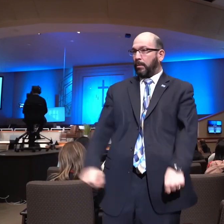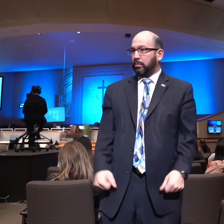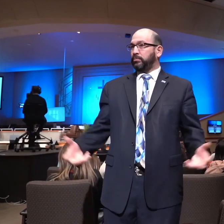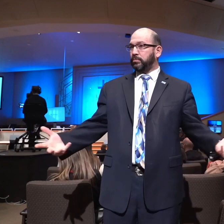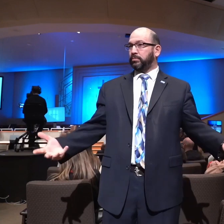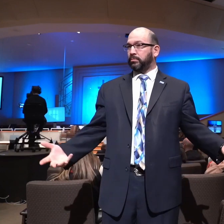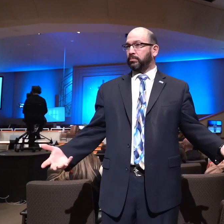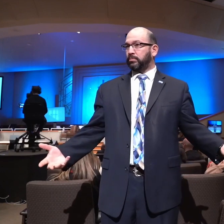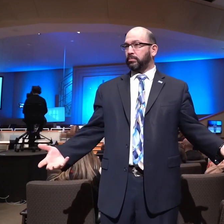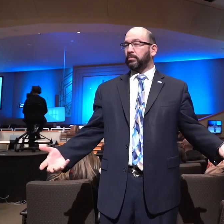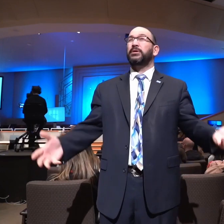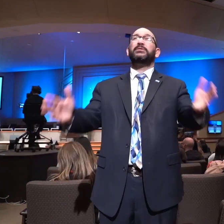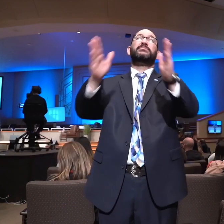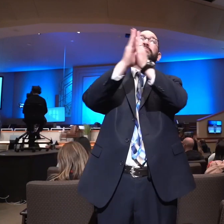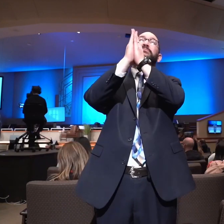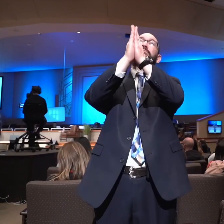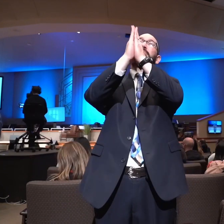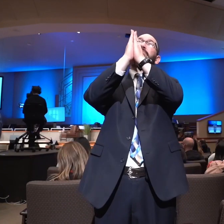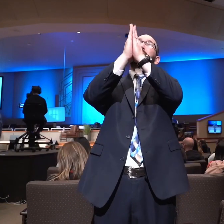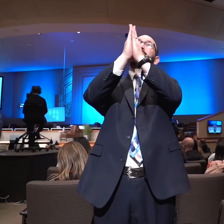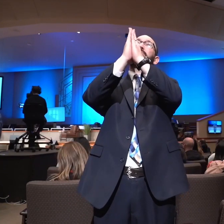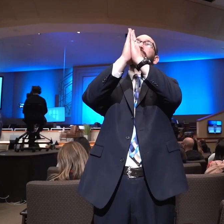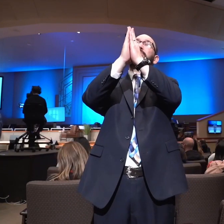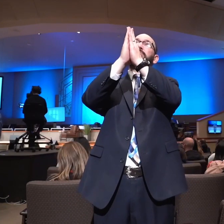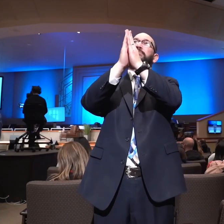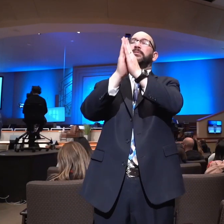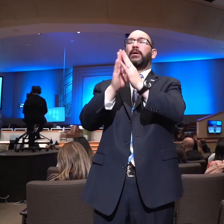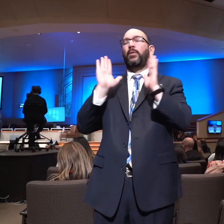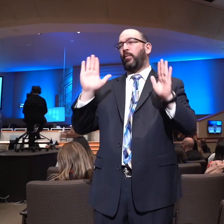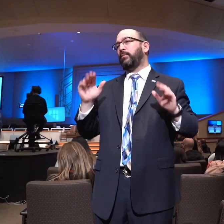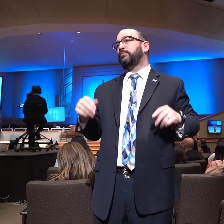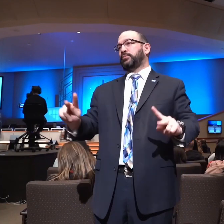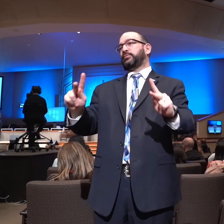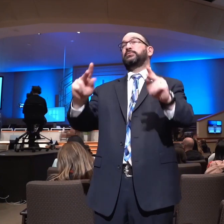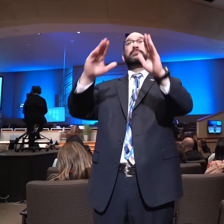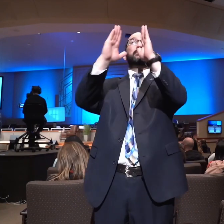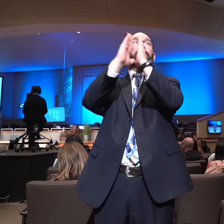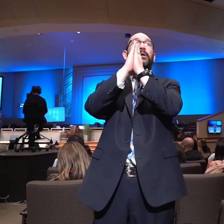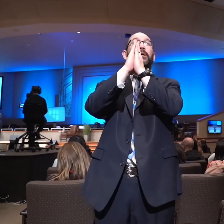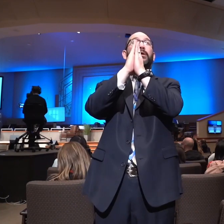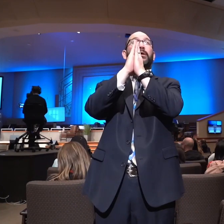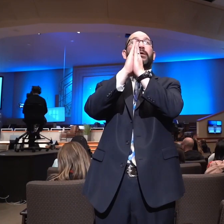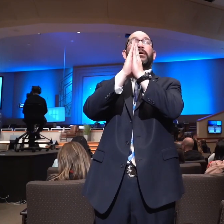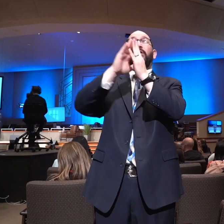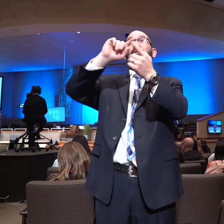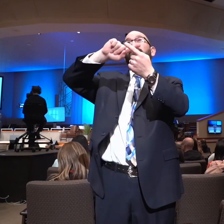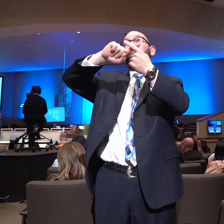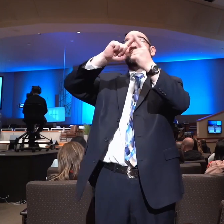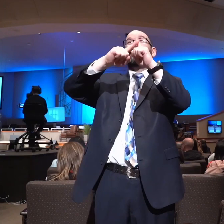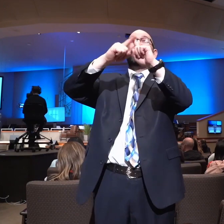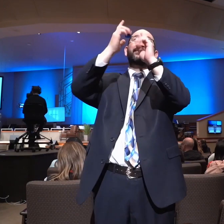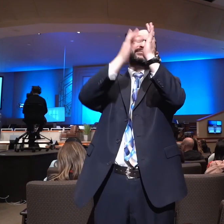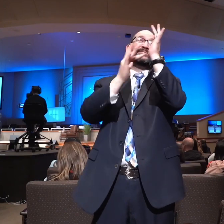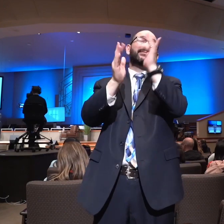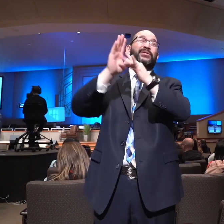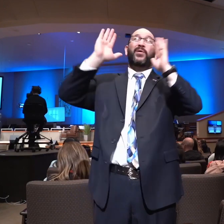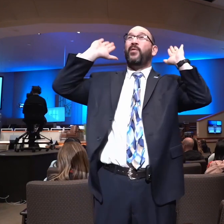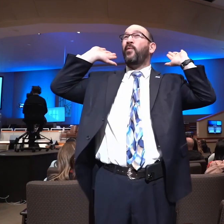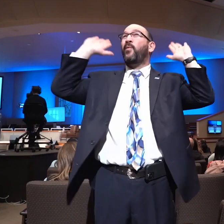We can pray. What a privilege we have. What a friend we have in Jesus and what a privilege to